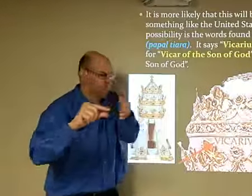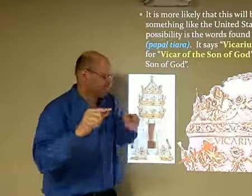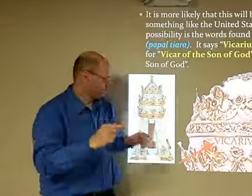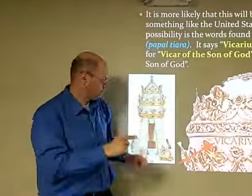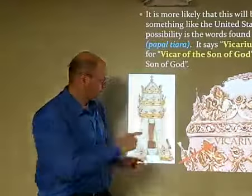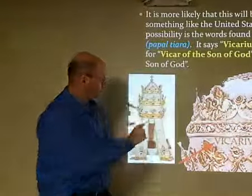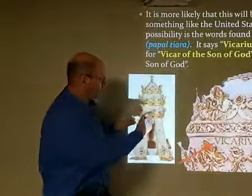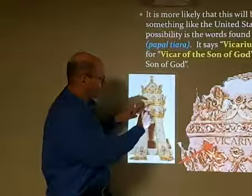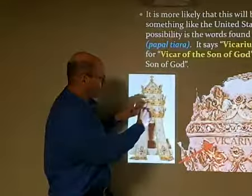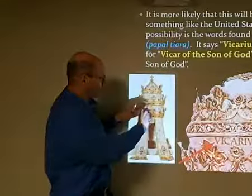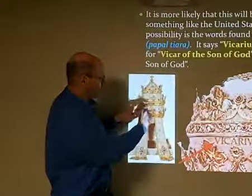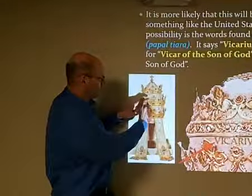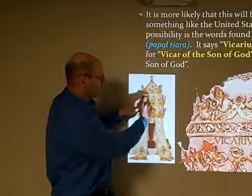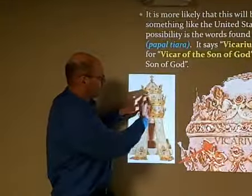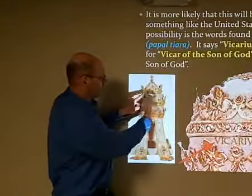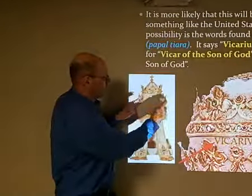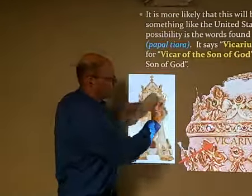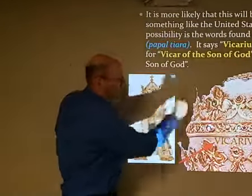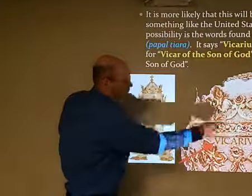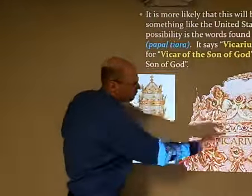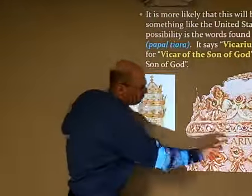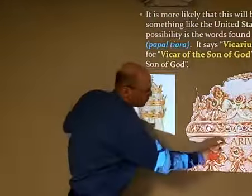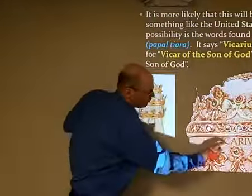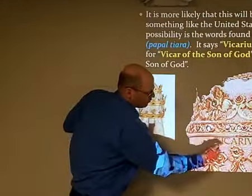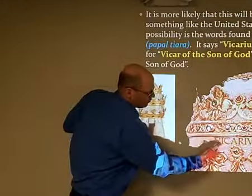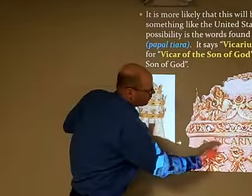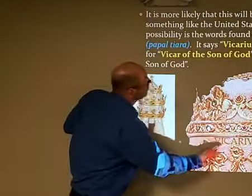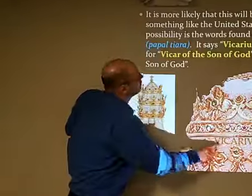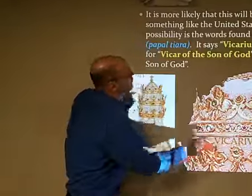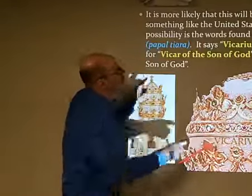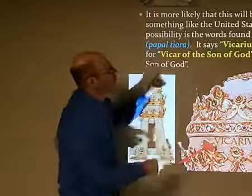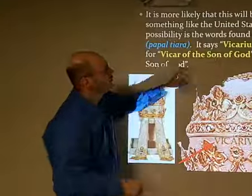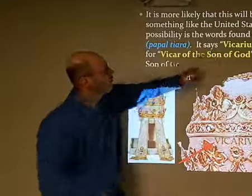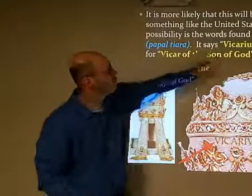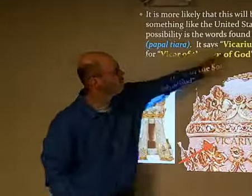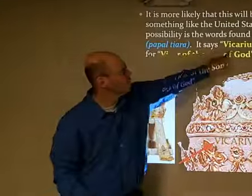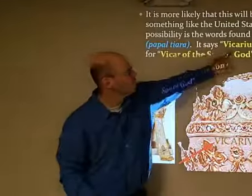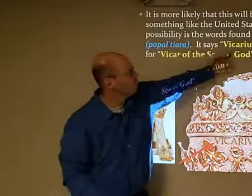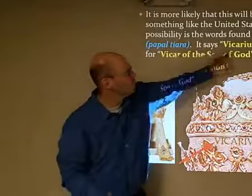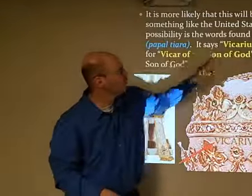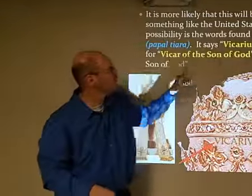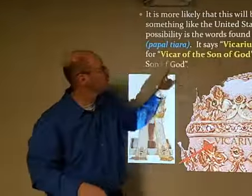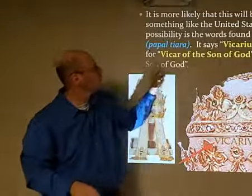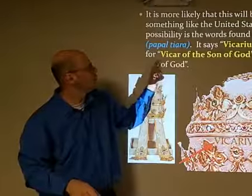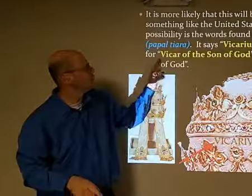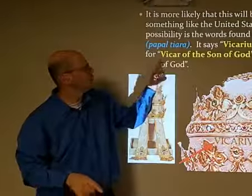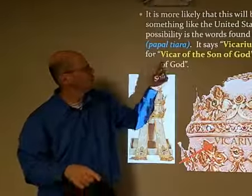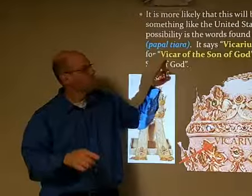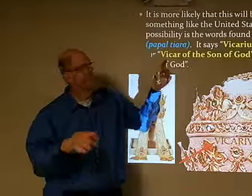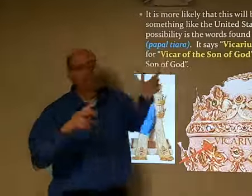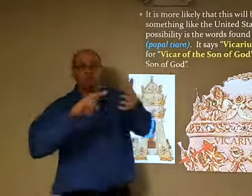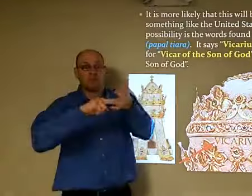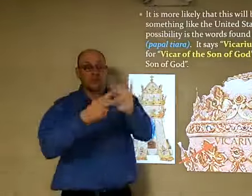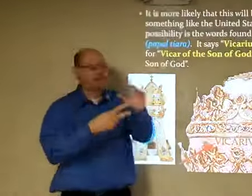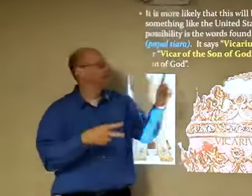words Vicarvis Filet De which is in Latin and it stands for Vicar of the Son of God or